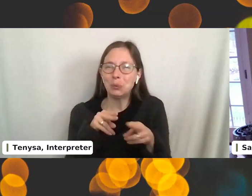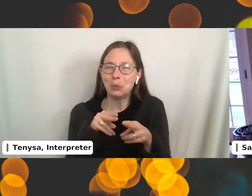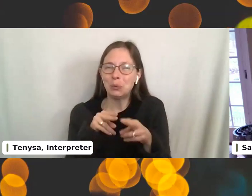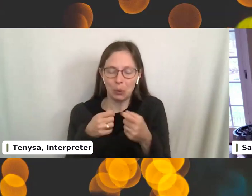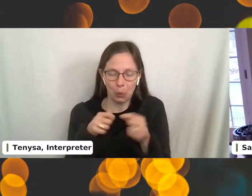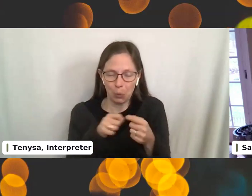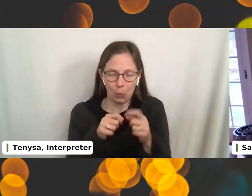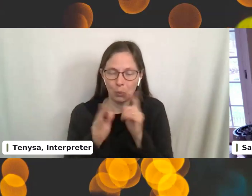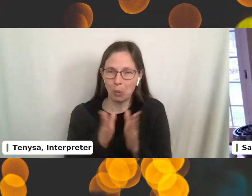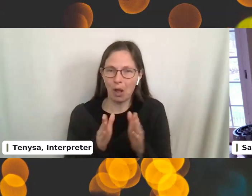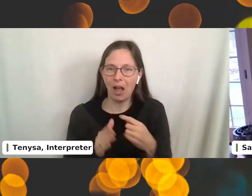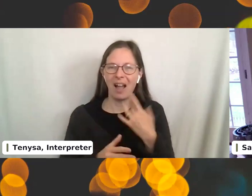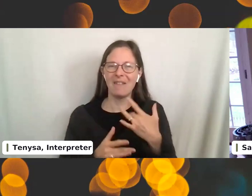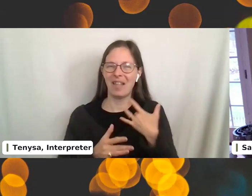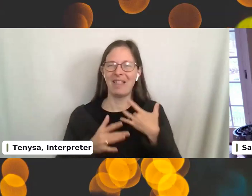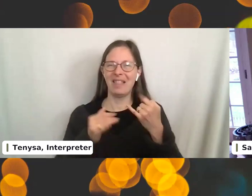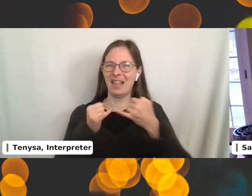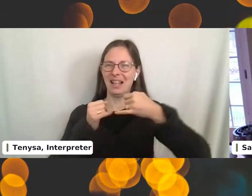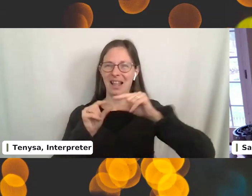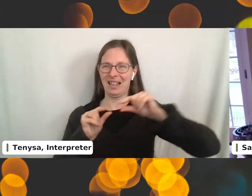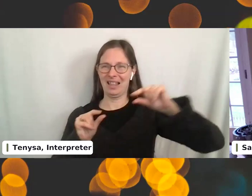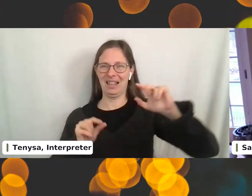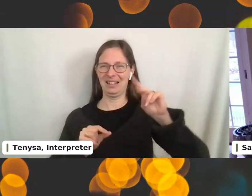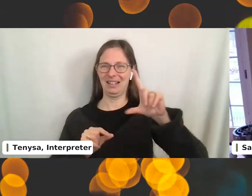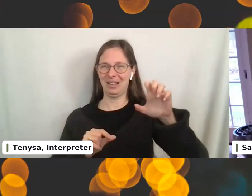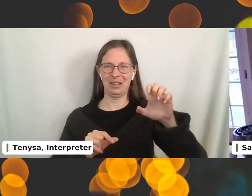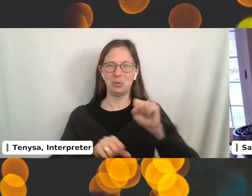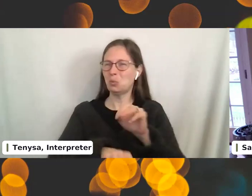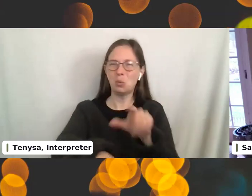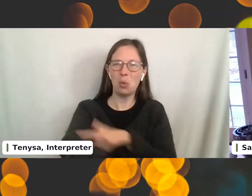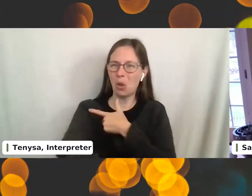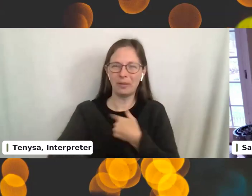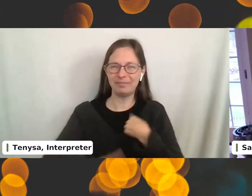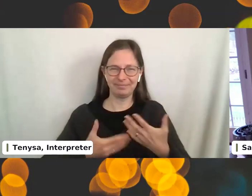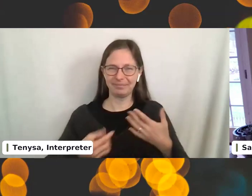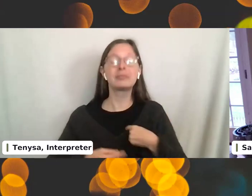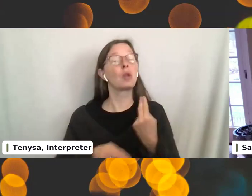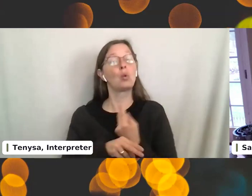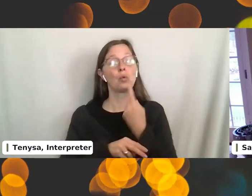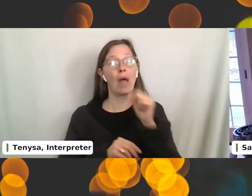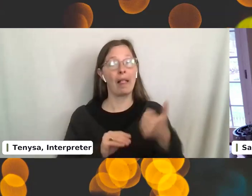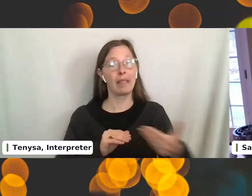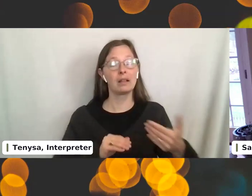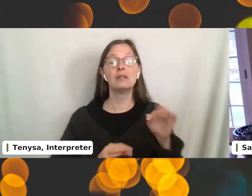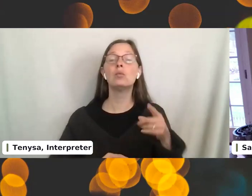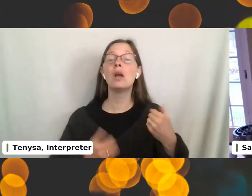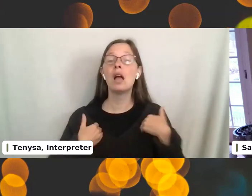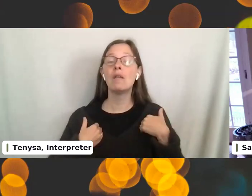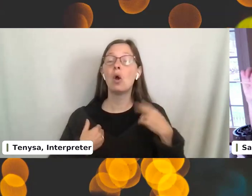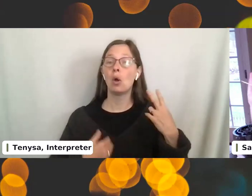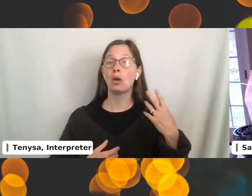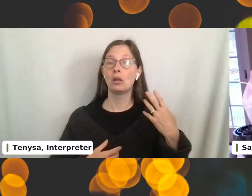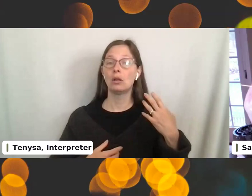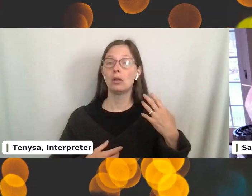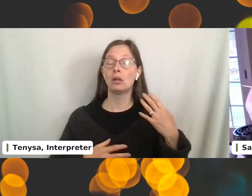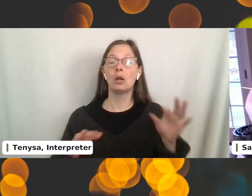finely because I find these are, the needles are just too long. So I use them for other things. If you have two pairs of